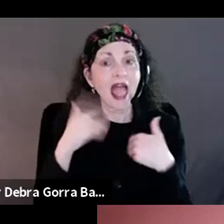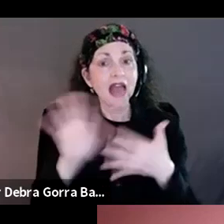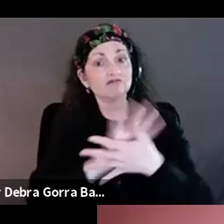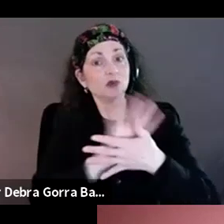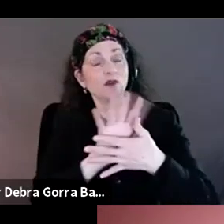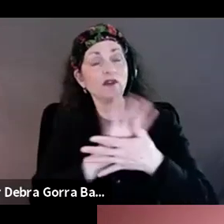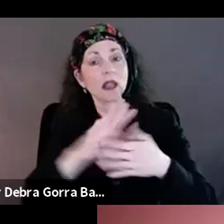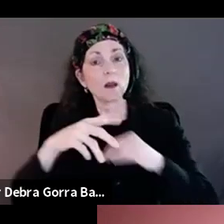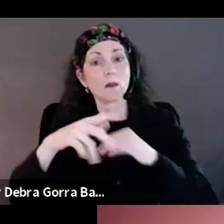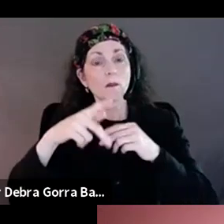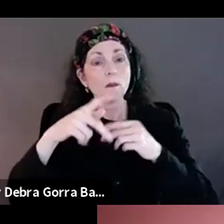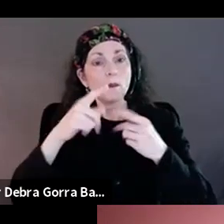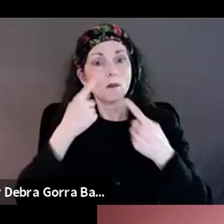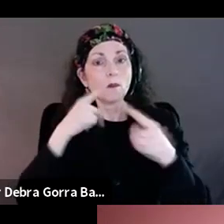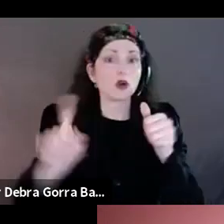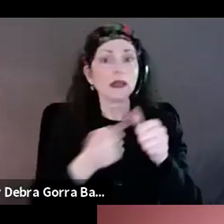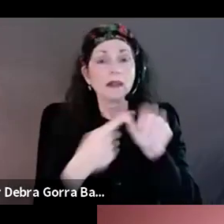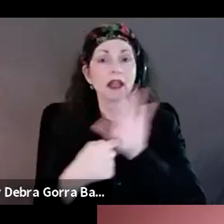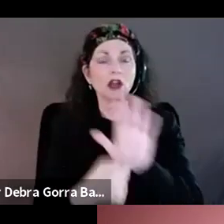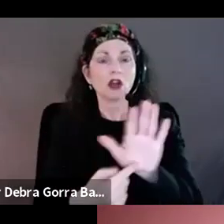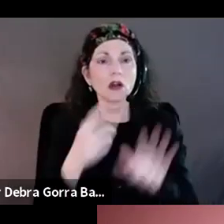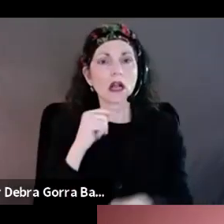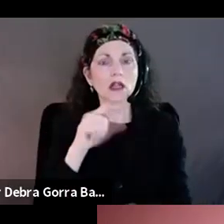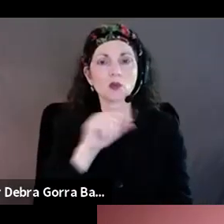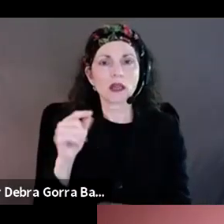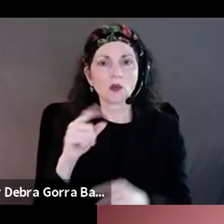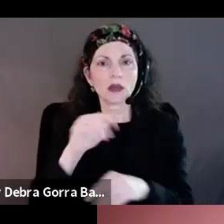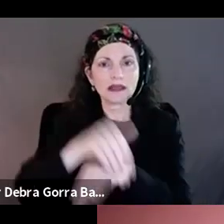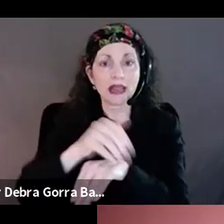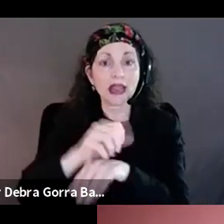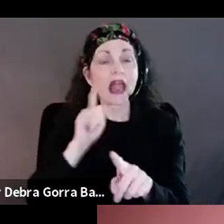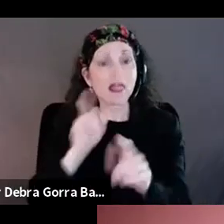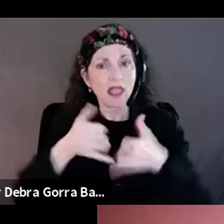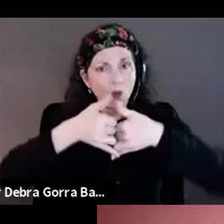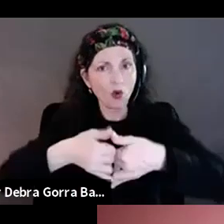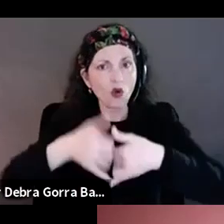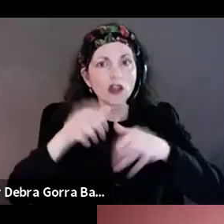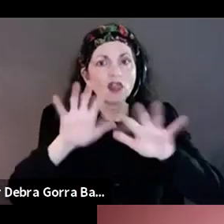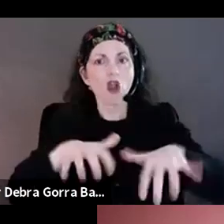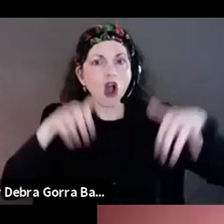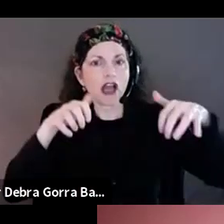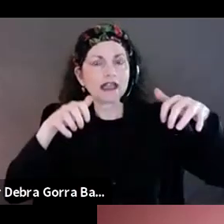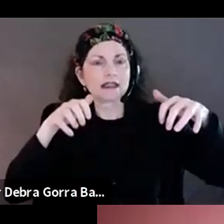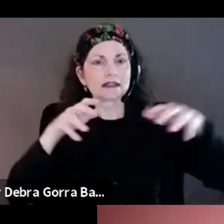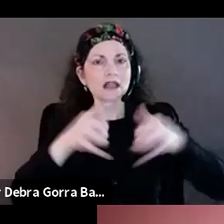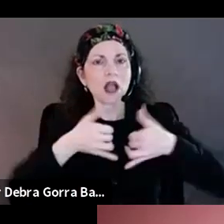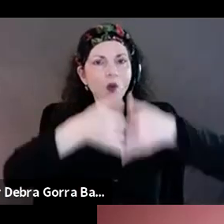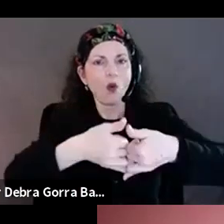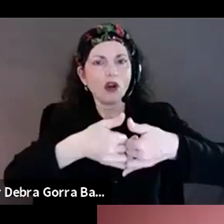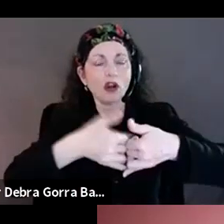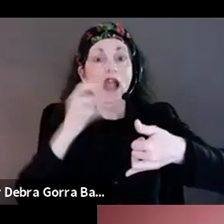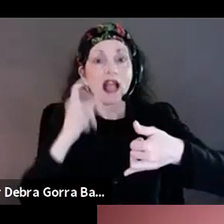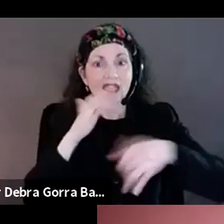opening night. It was subsequently awarded the Audience Award and Crip Camp is available in 190 countries